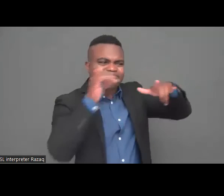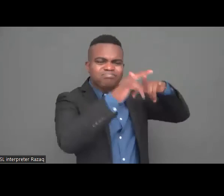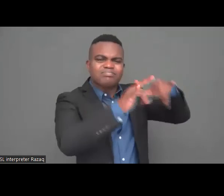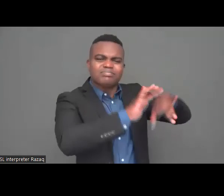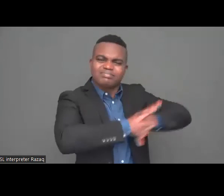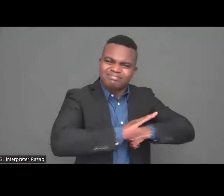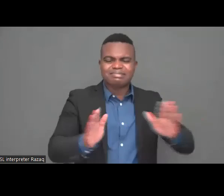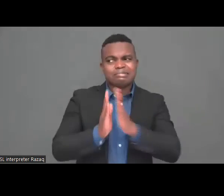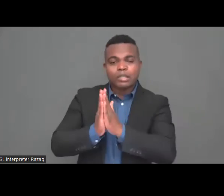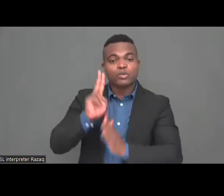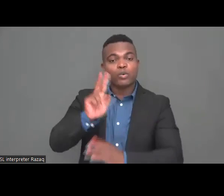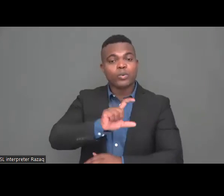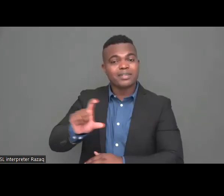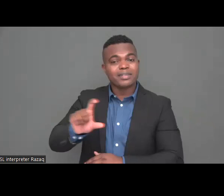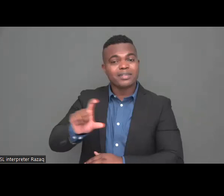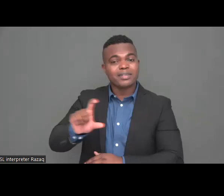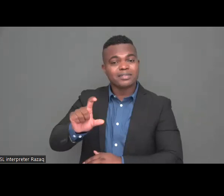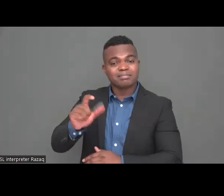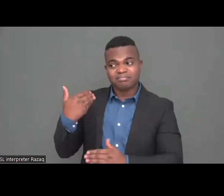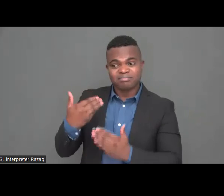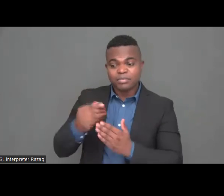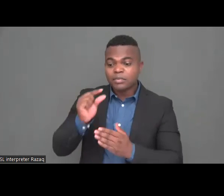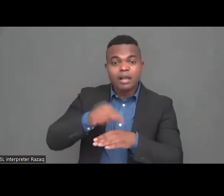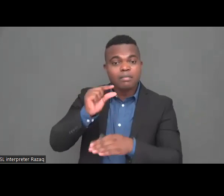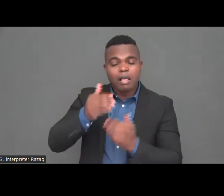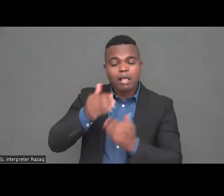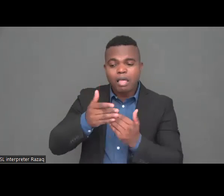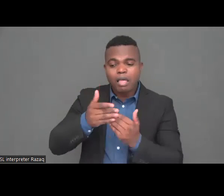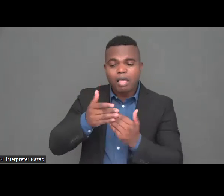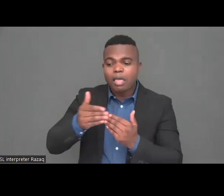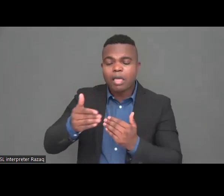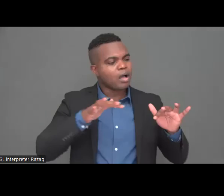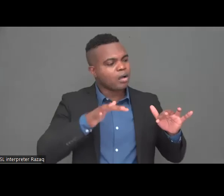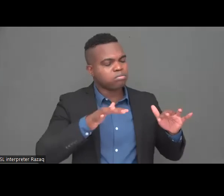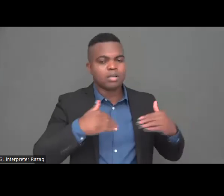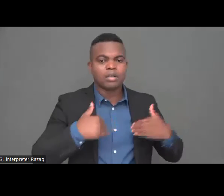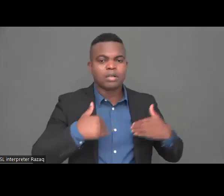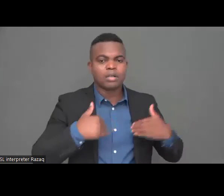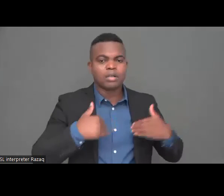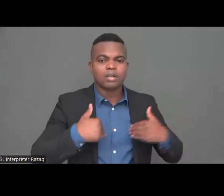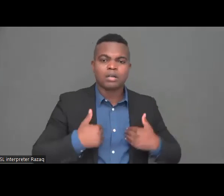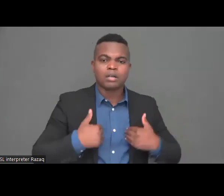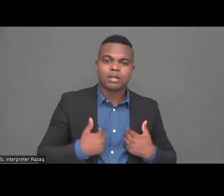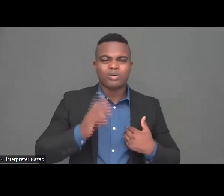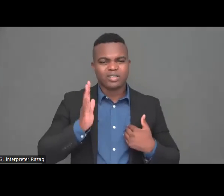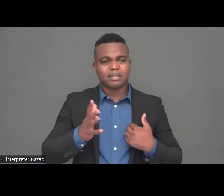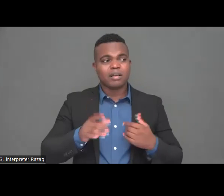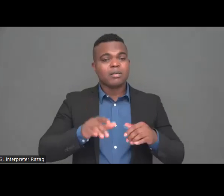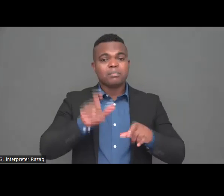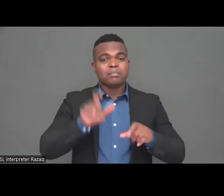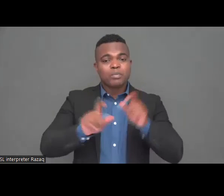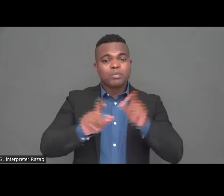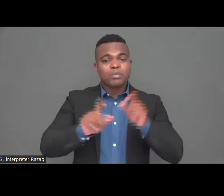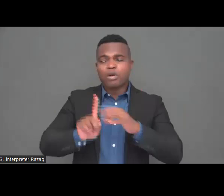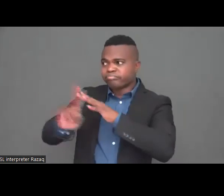refugees by our people with disability you'll be saying my god we're tired of you so much please go back home we don't